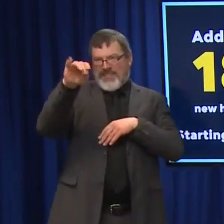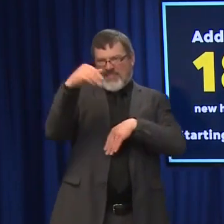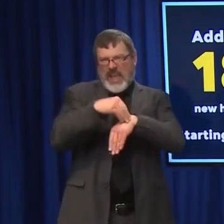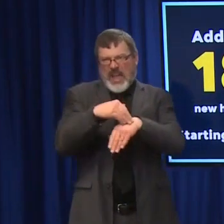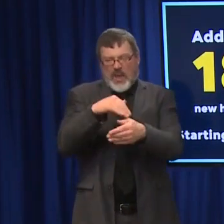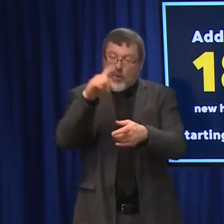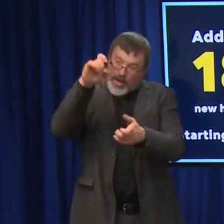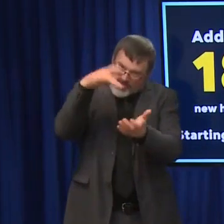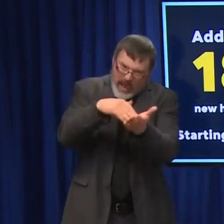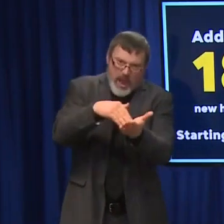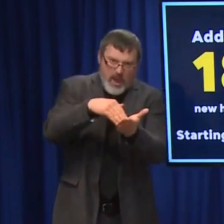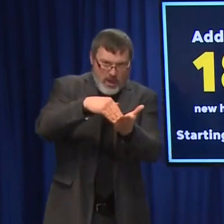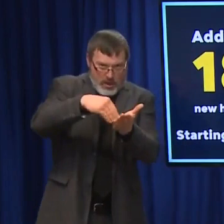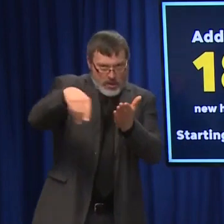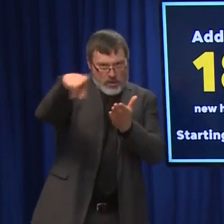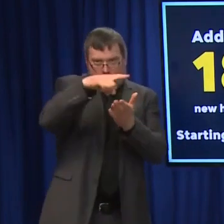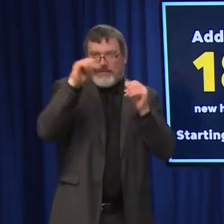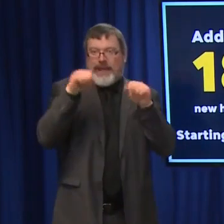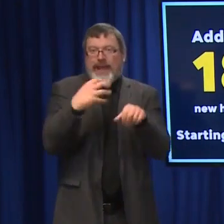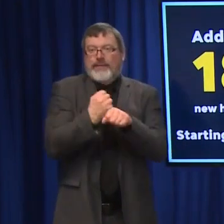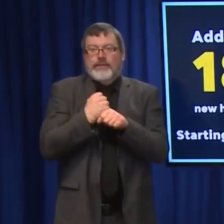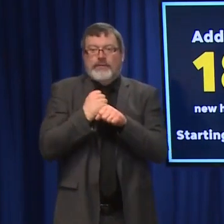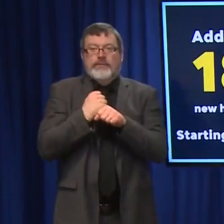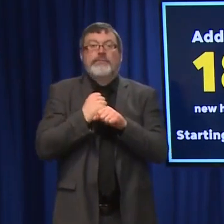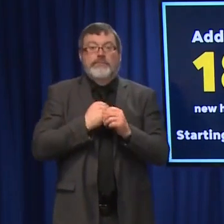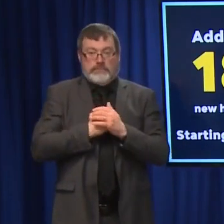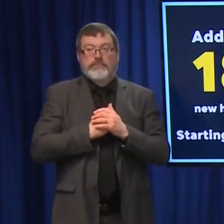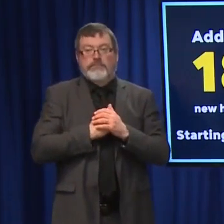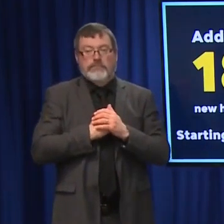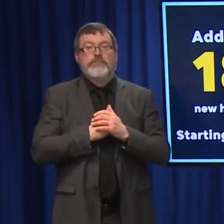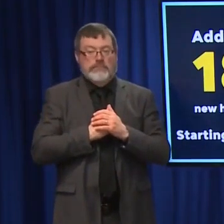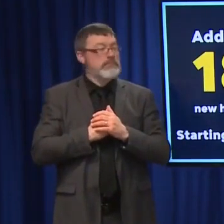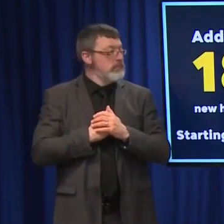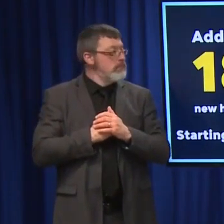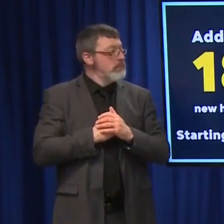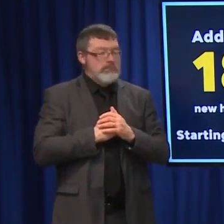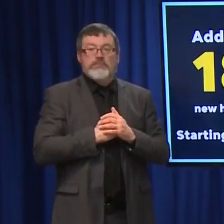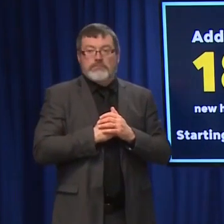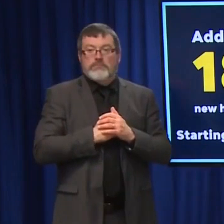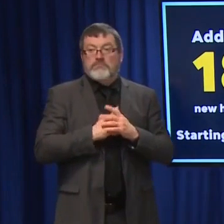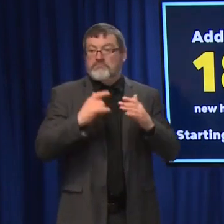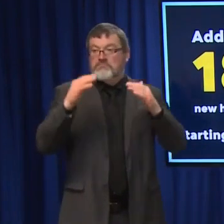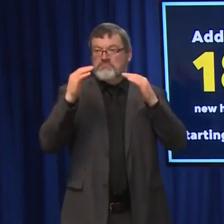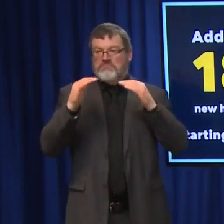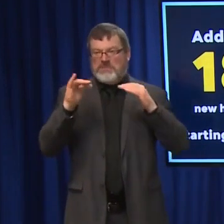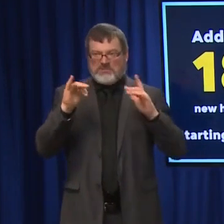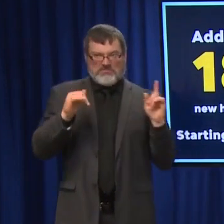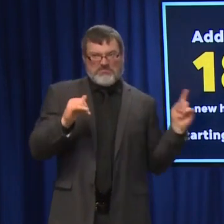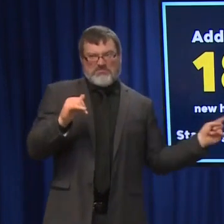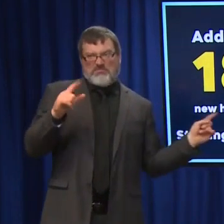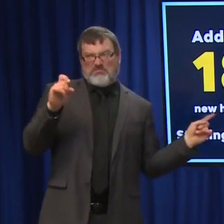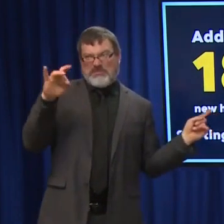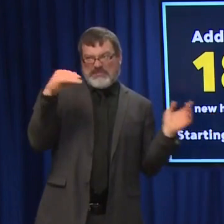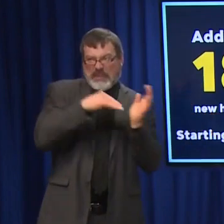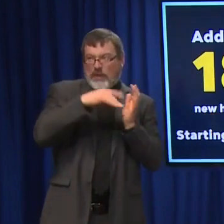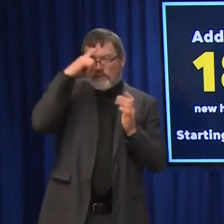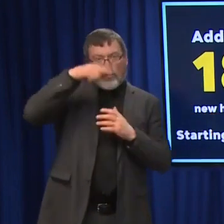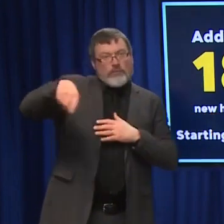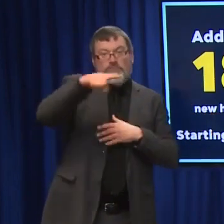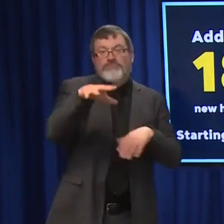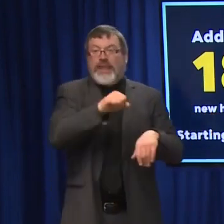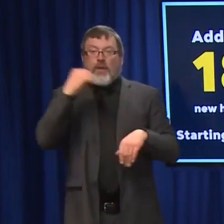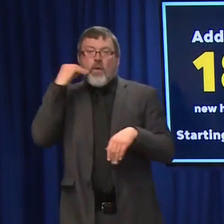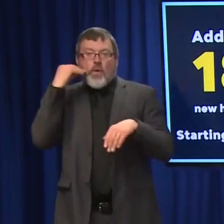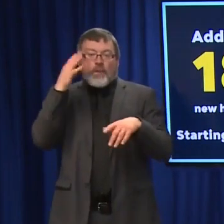-19 website. So, we're estimating about another 180,000 households will be able to click